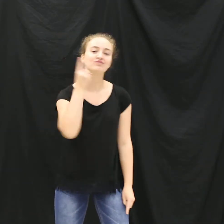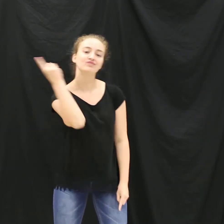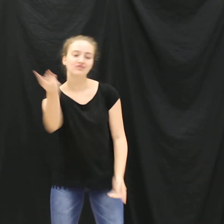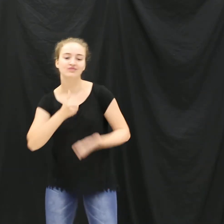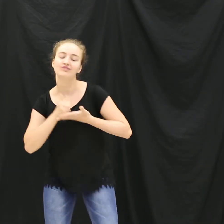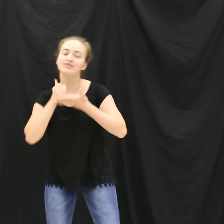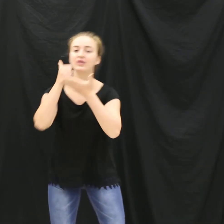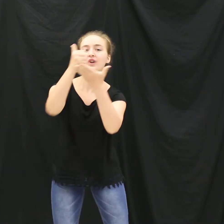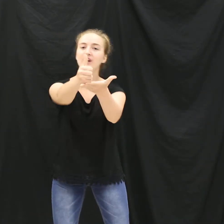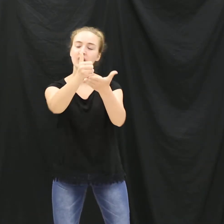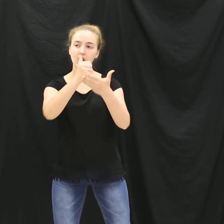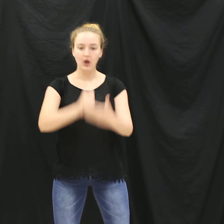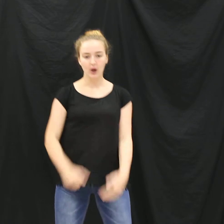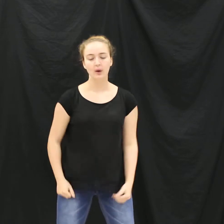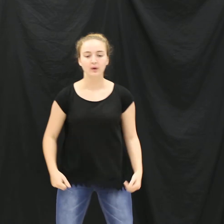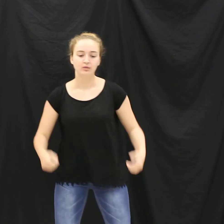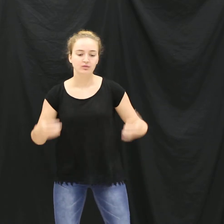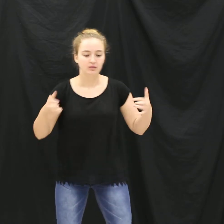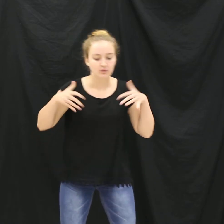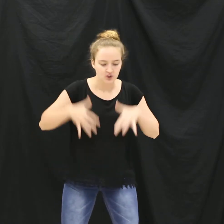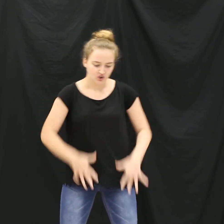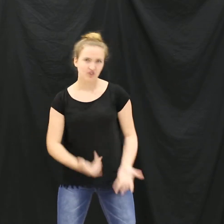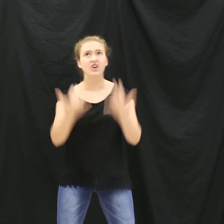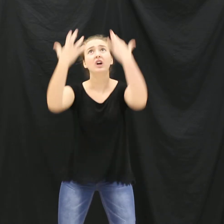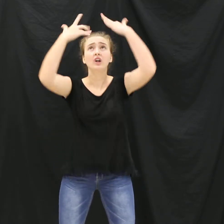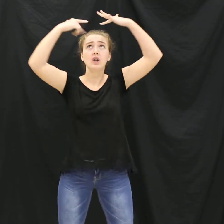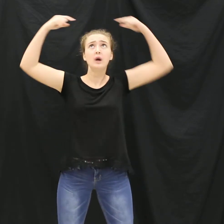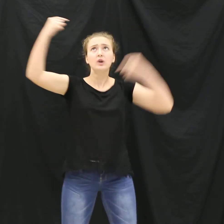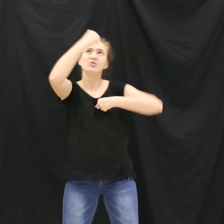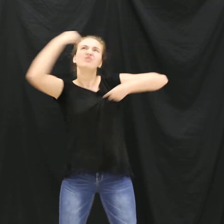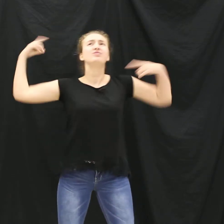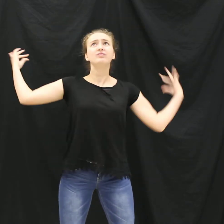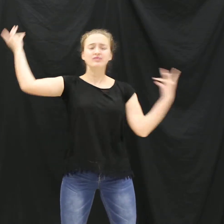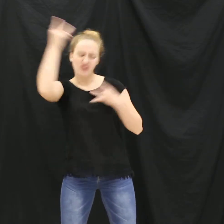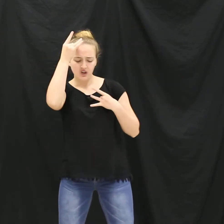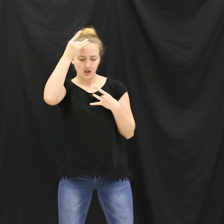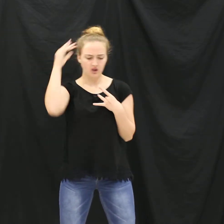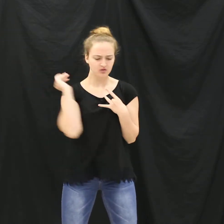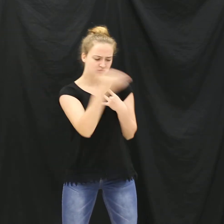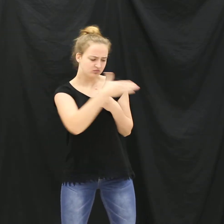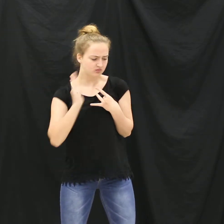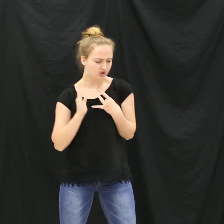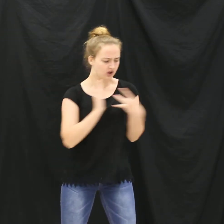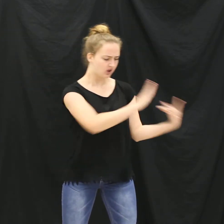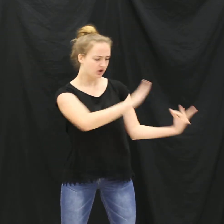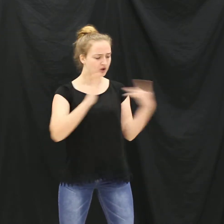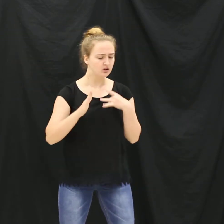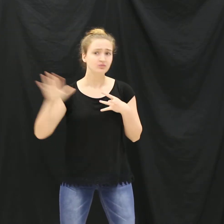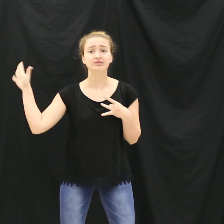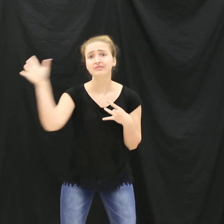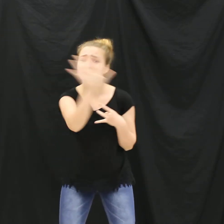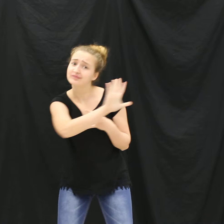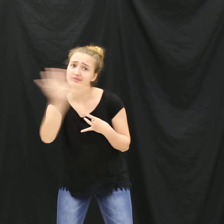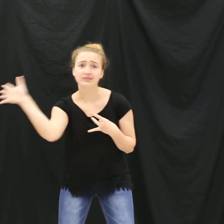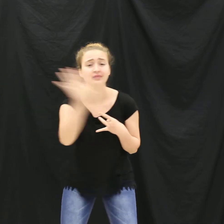would've took the bullet if you saw it But you felt it, and still feel it Your money can't make love for it, oh be